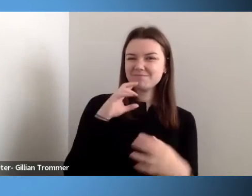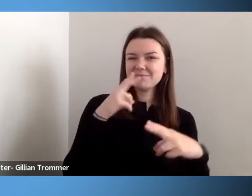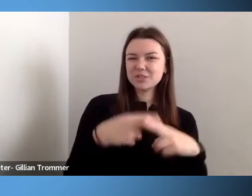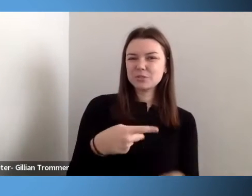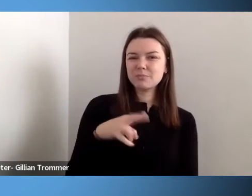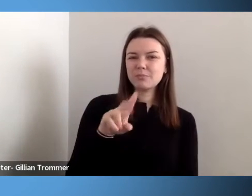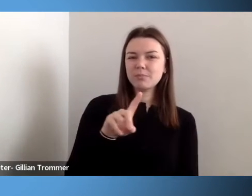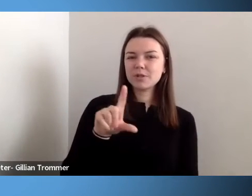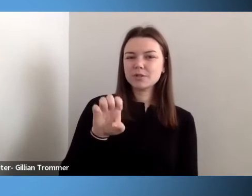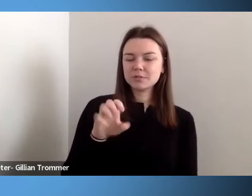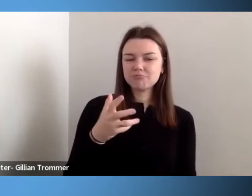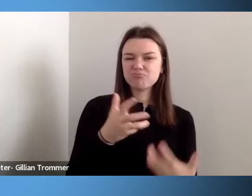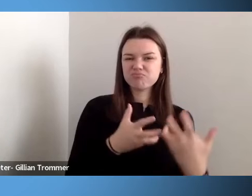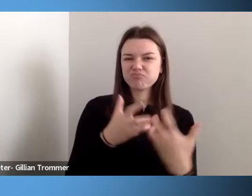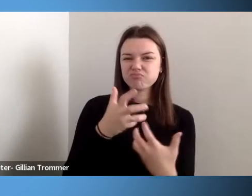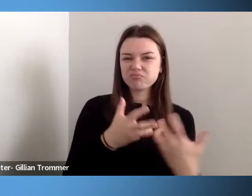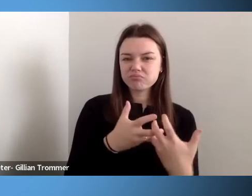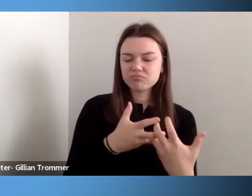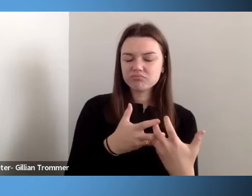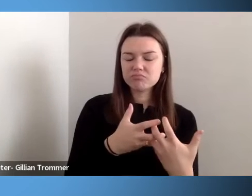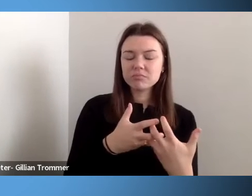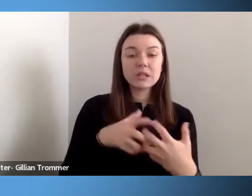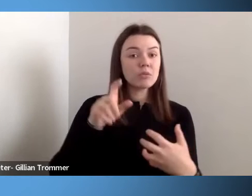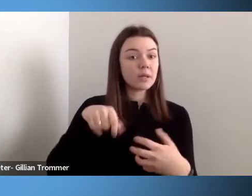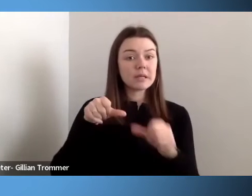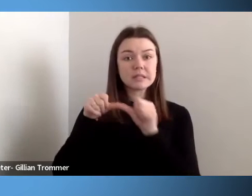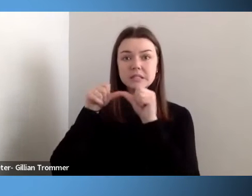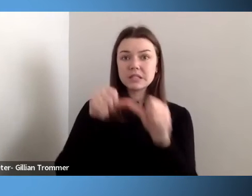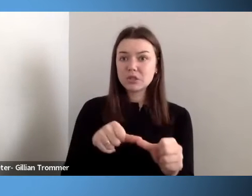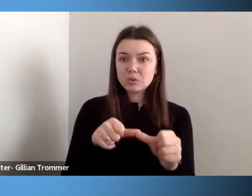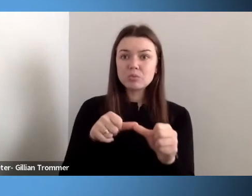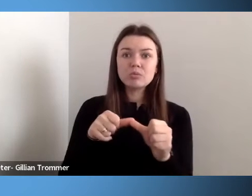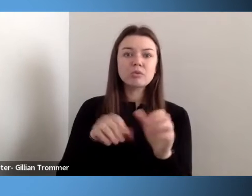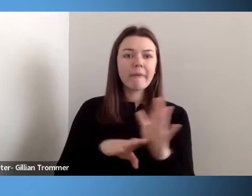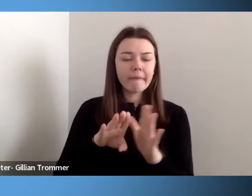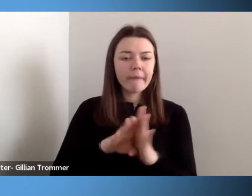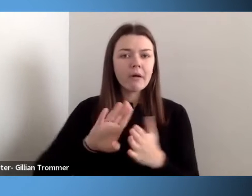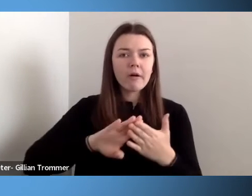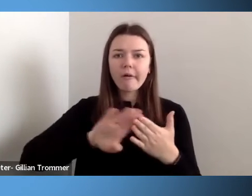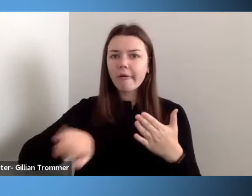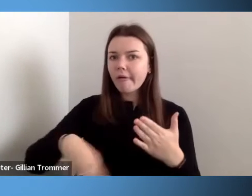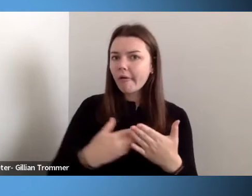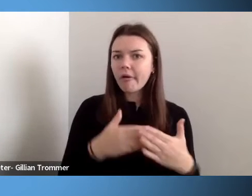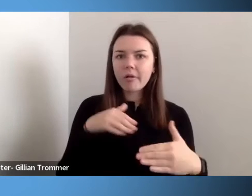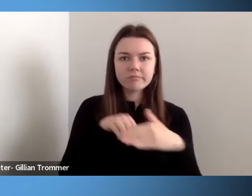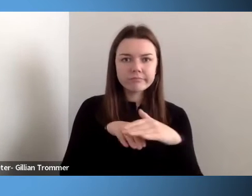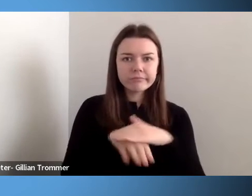all the pieces of our inclusion tools to mitigate and eliminate